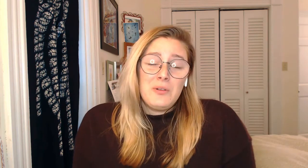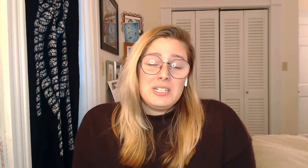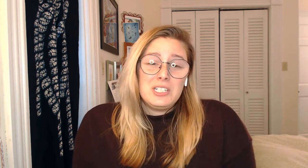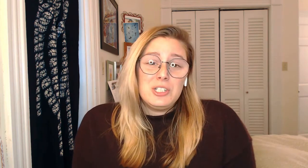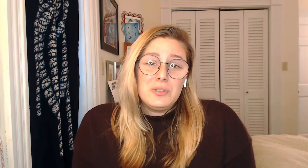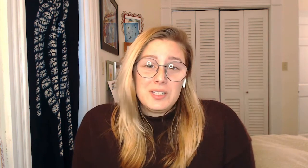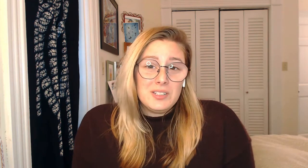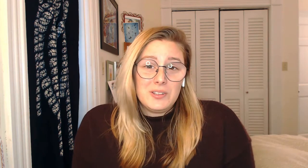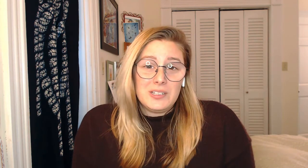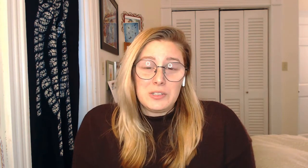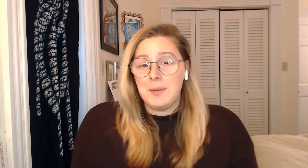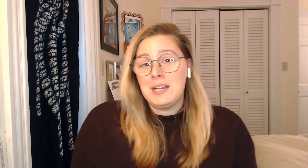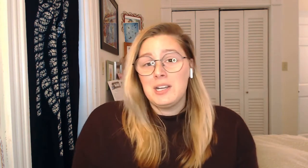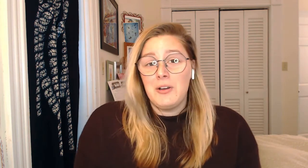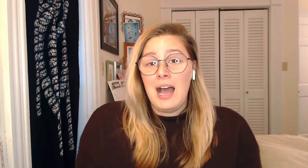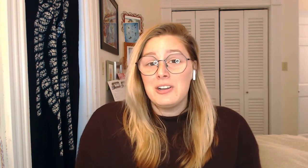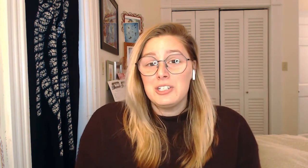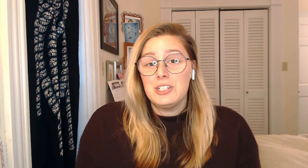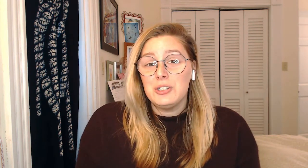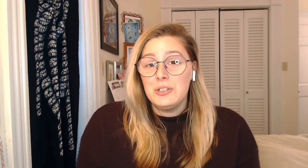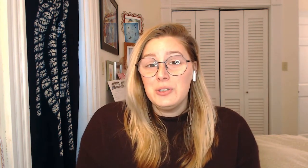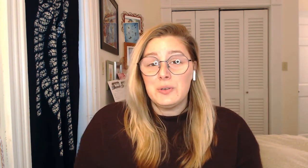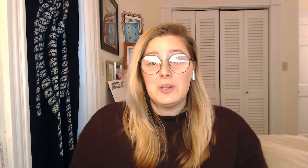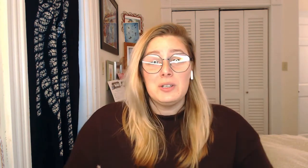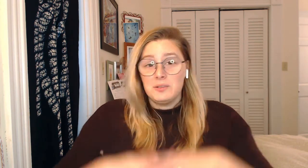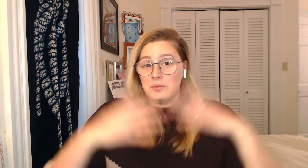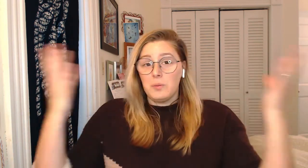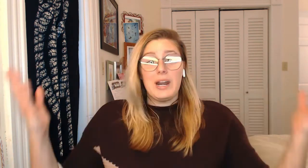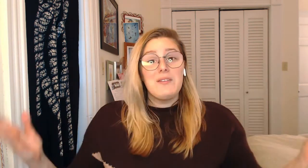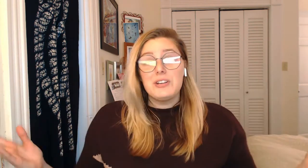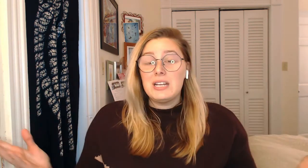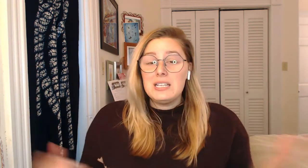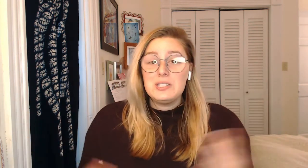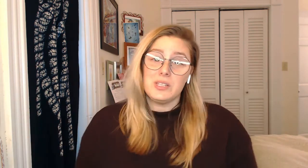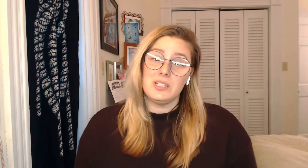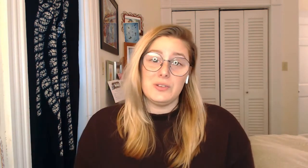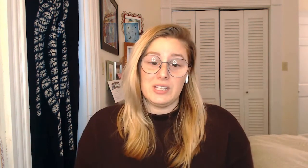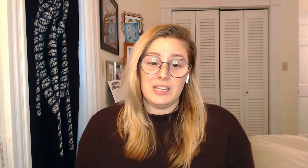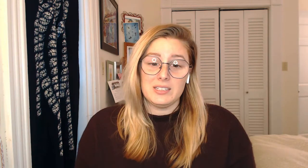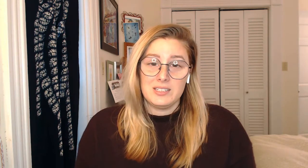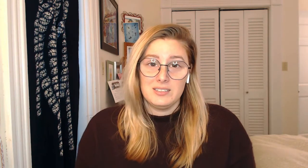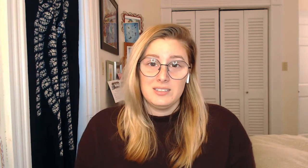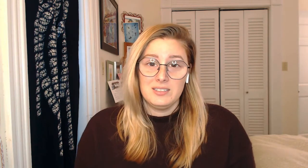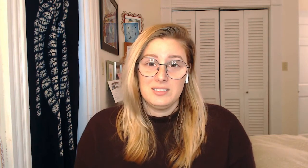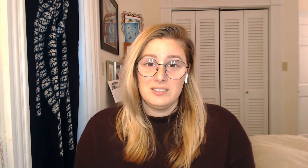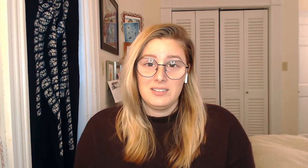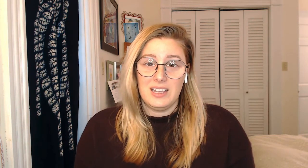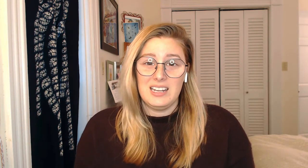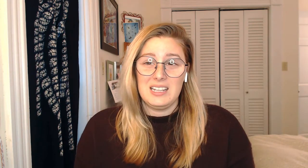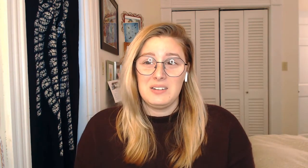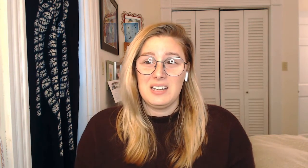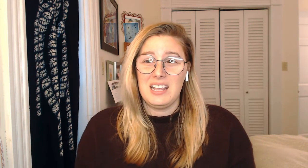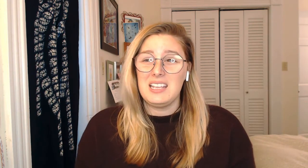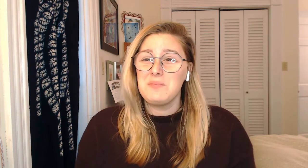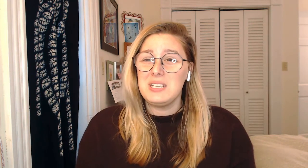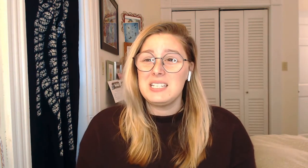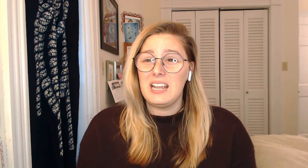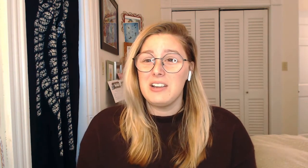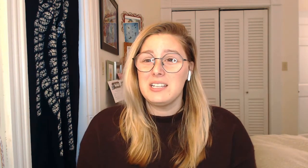to do with new things. We might not know how to do whatever it is with new things. And it can be scary because maybe